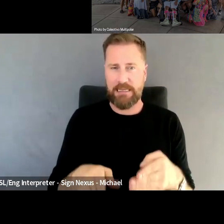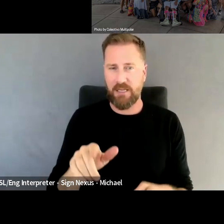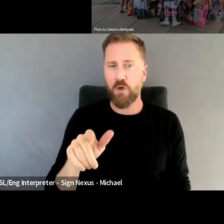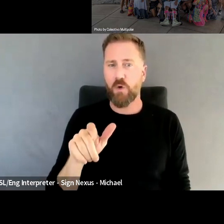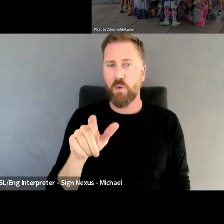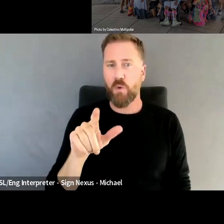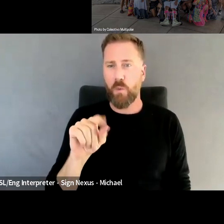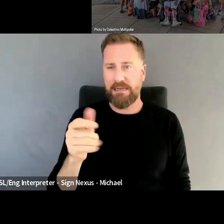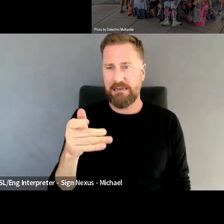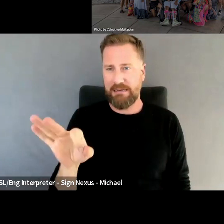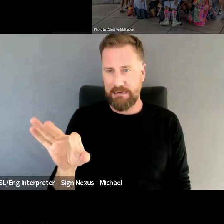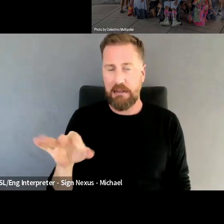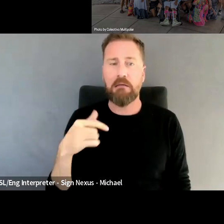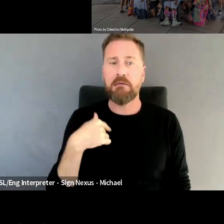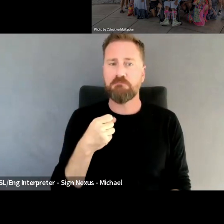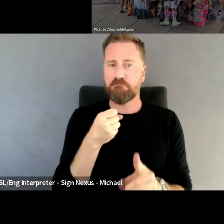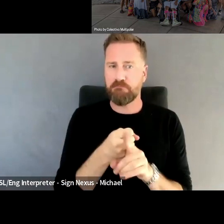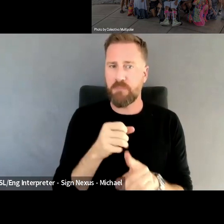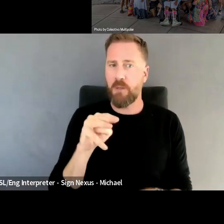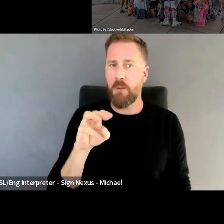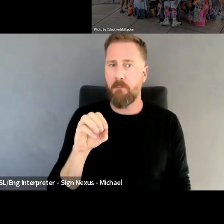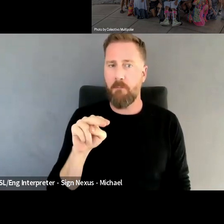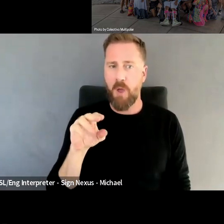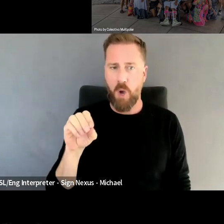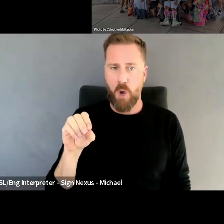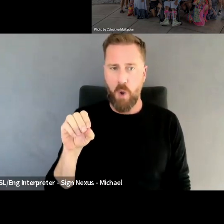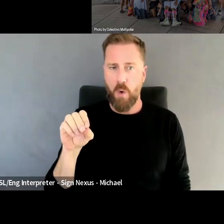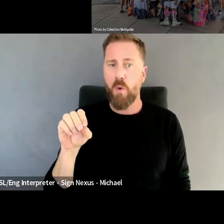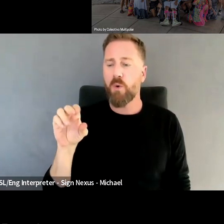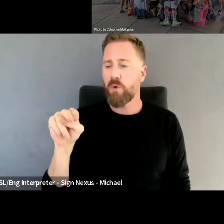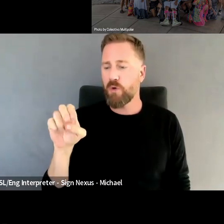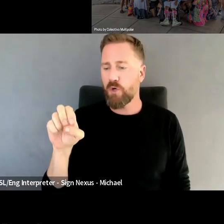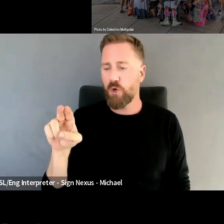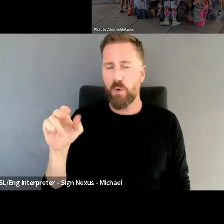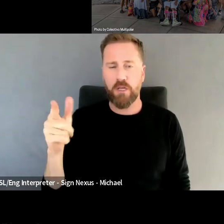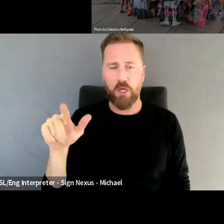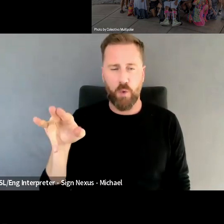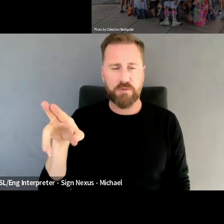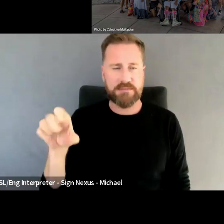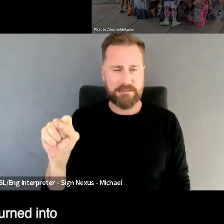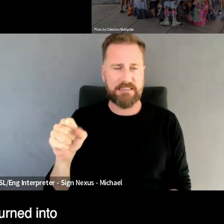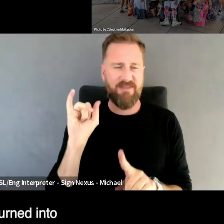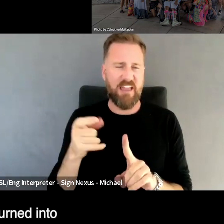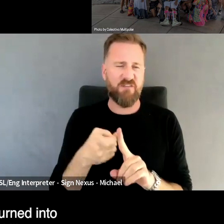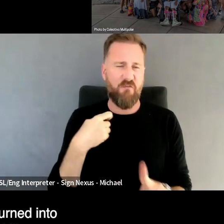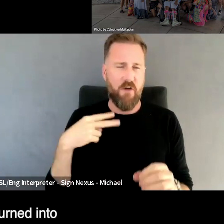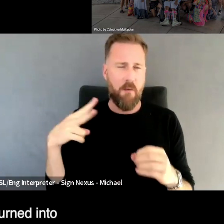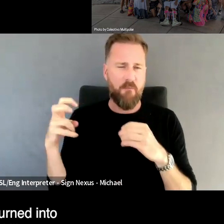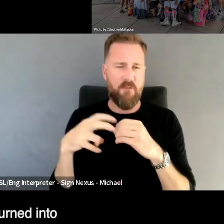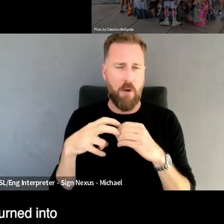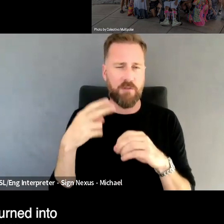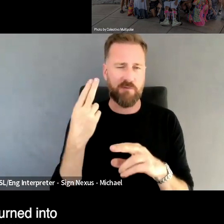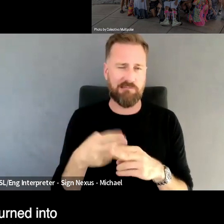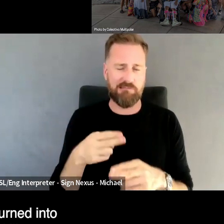had mononucleosis from Epstein-Barr virus, which then